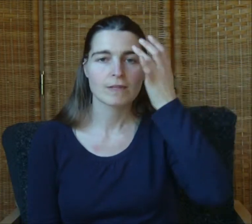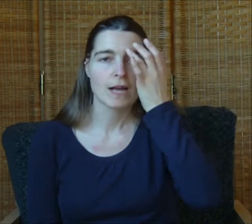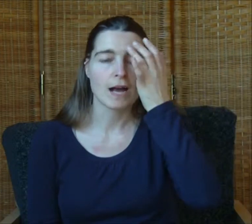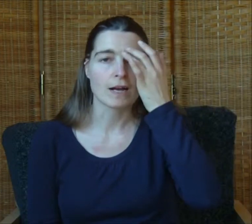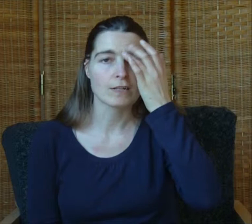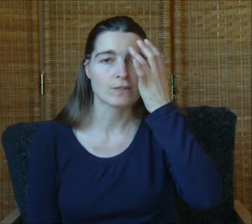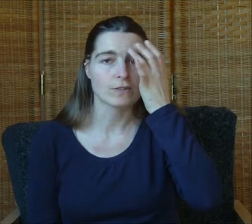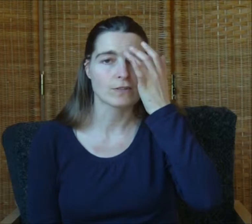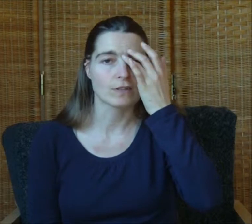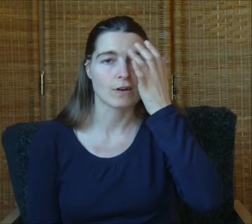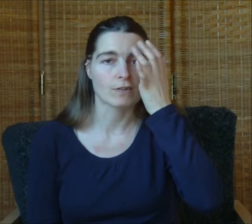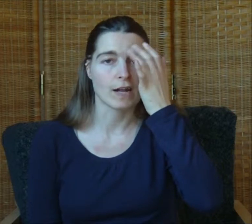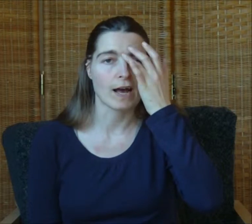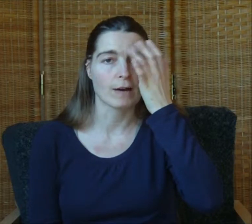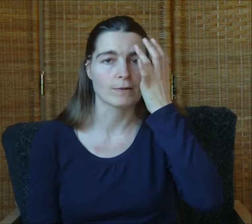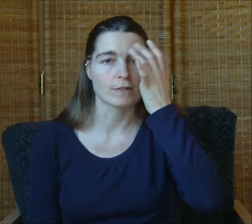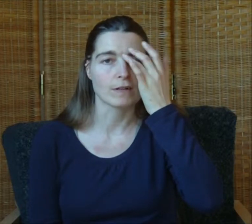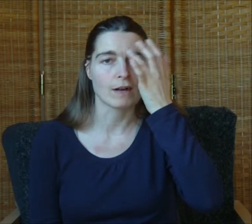And I choose to know that I am good enough.